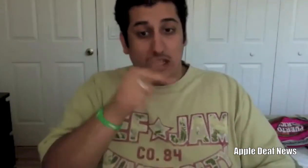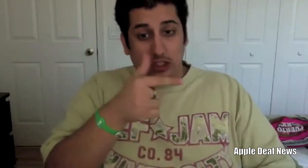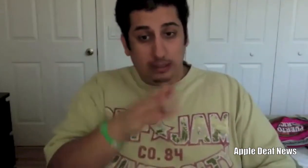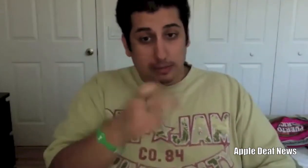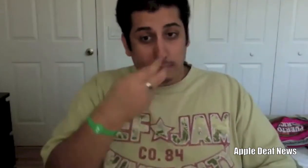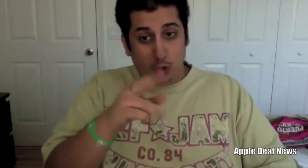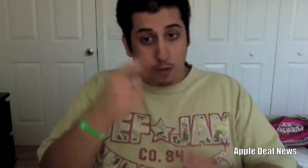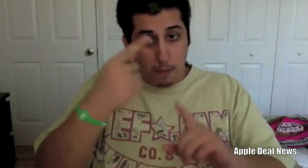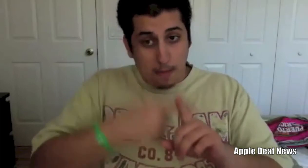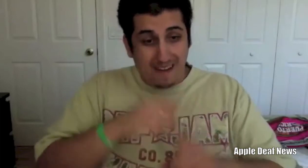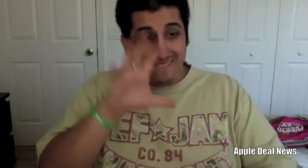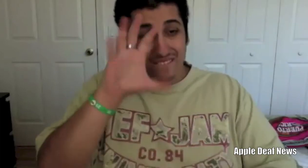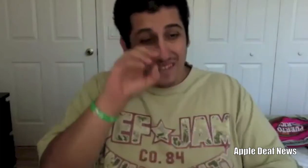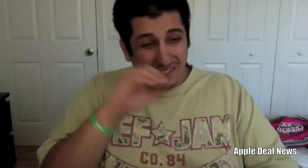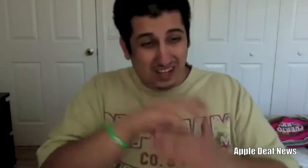I'm not going to...